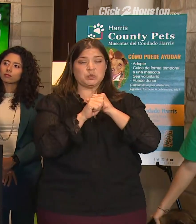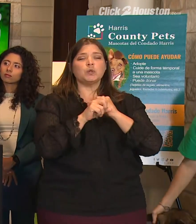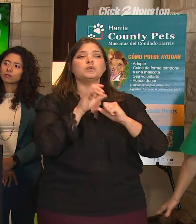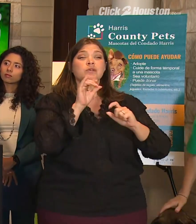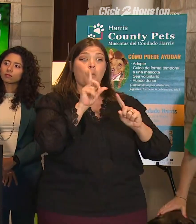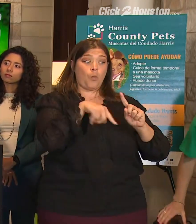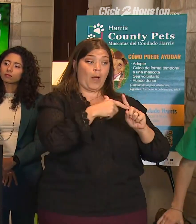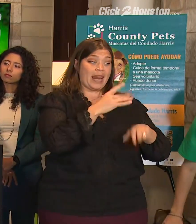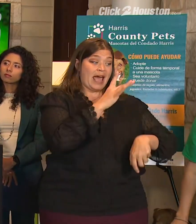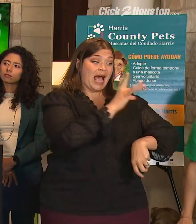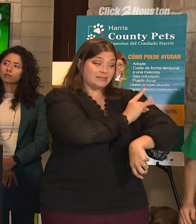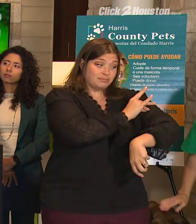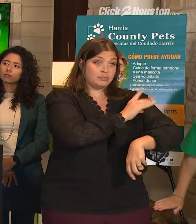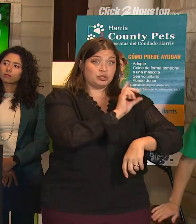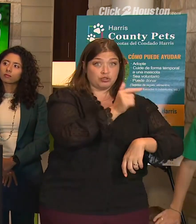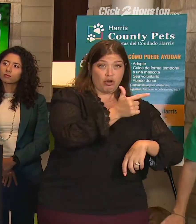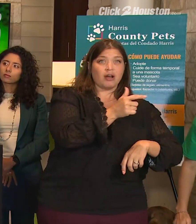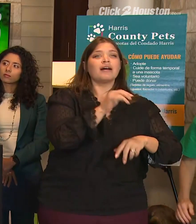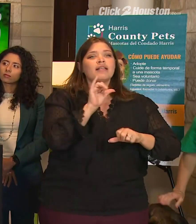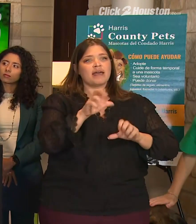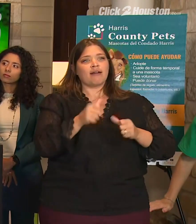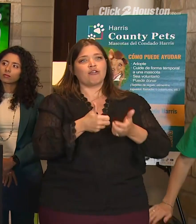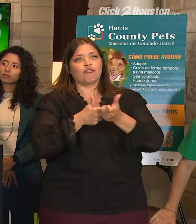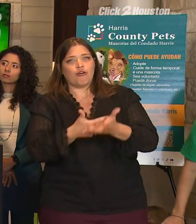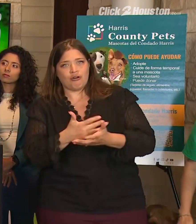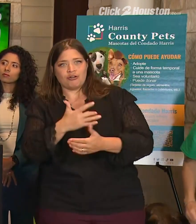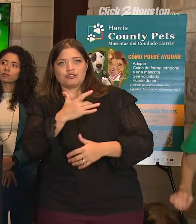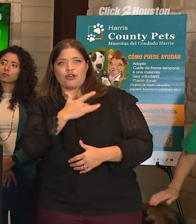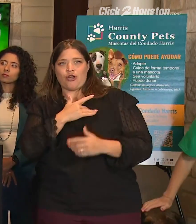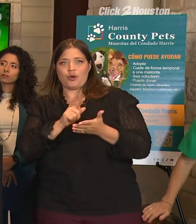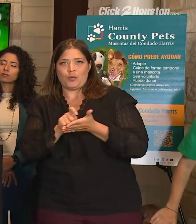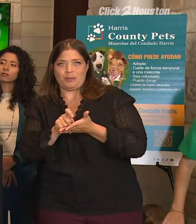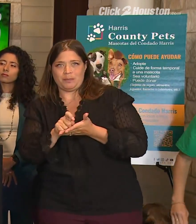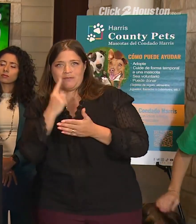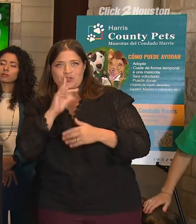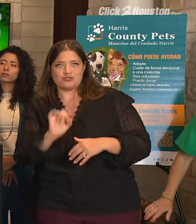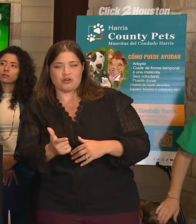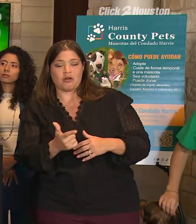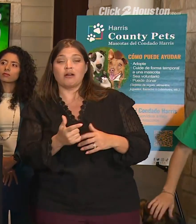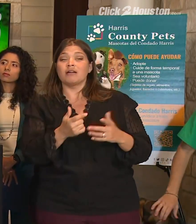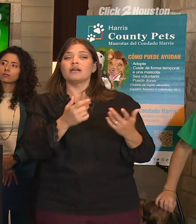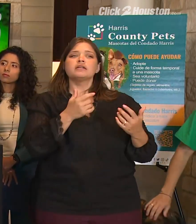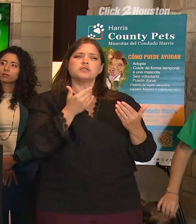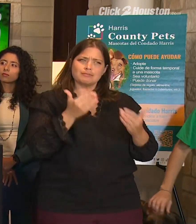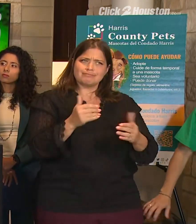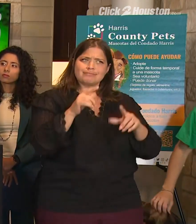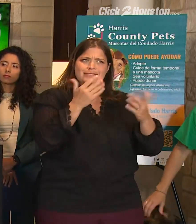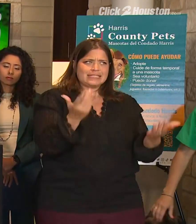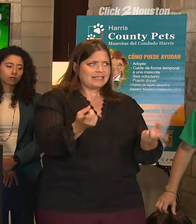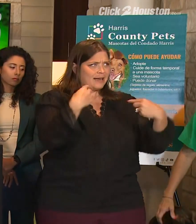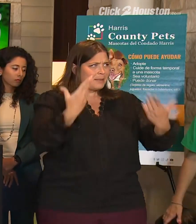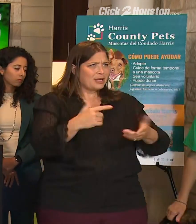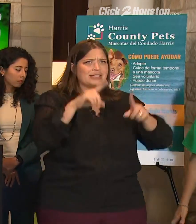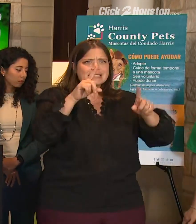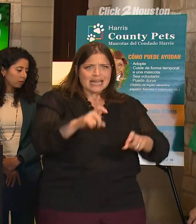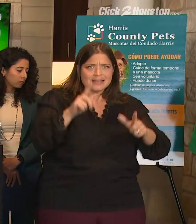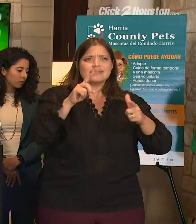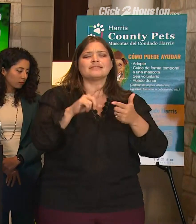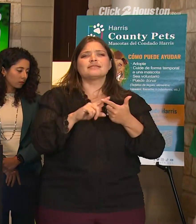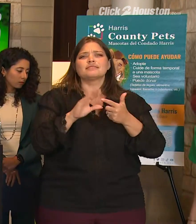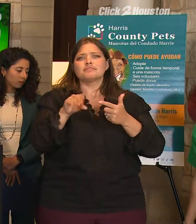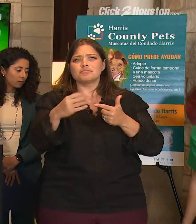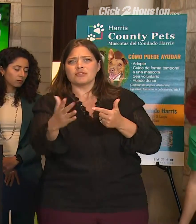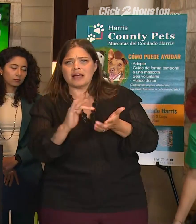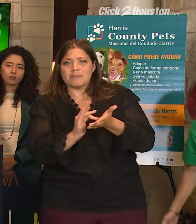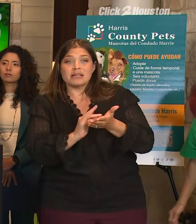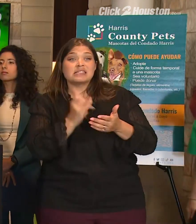So, you know, come on in to our clinic and get your dog heartworm tested. We'll get you set up on some preventative. And if your dog does test positive for